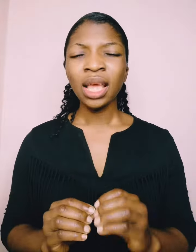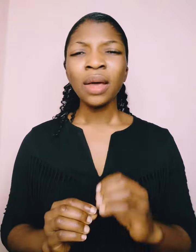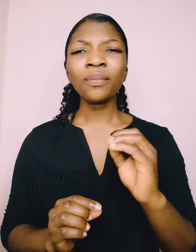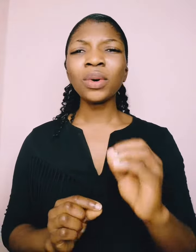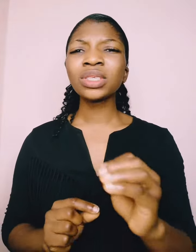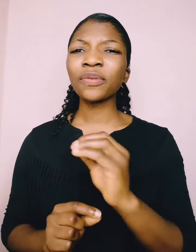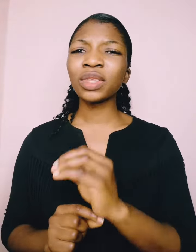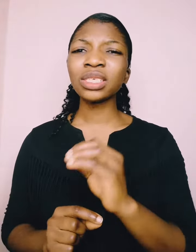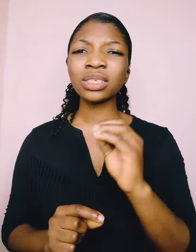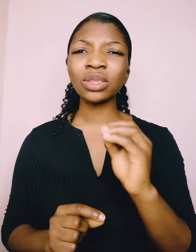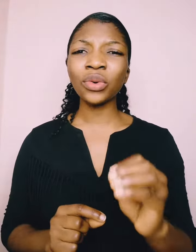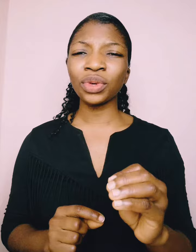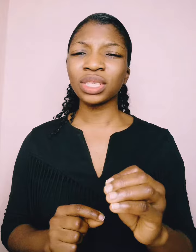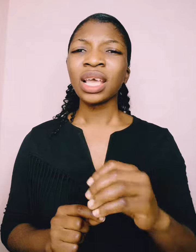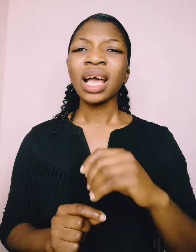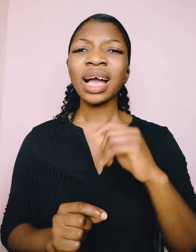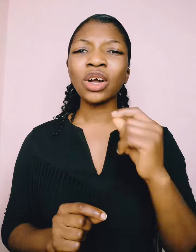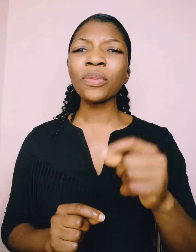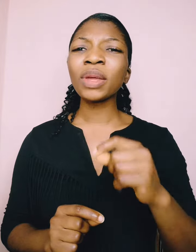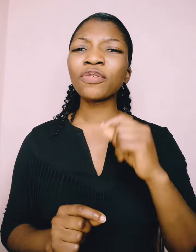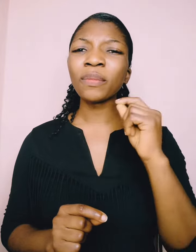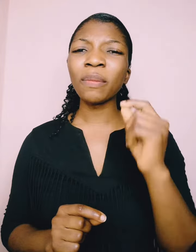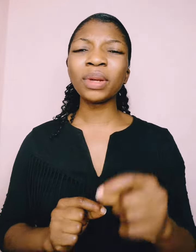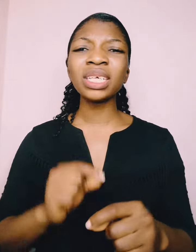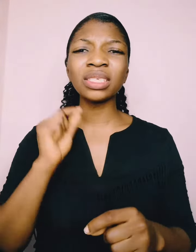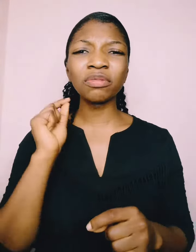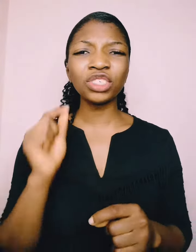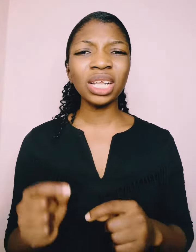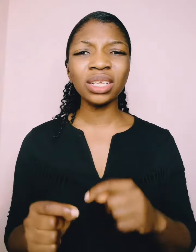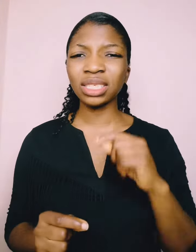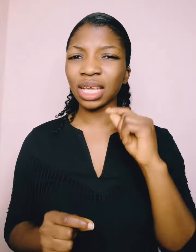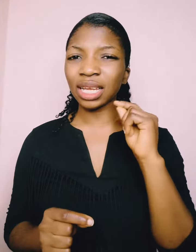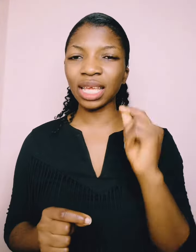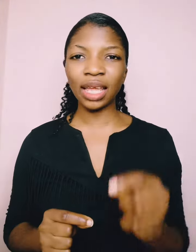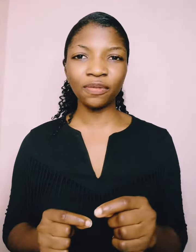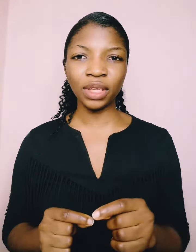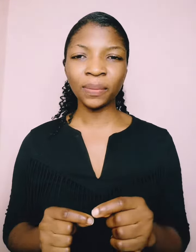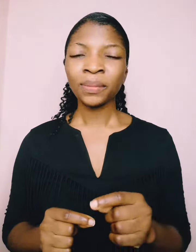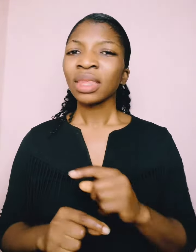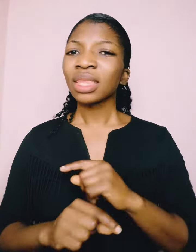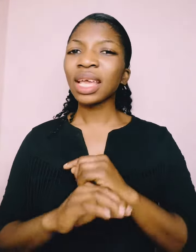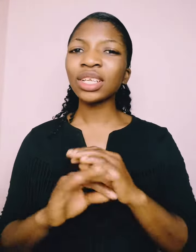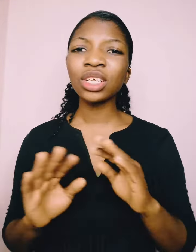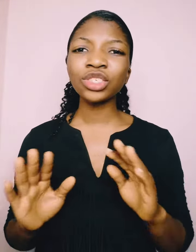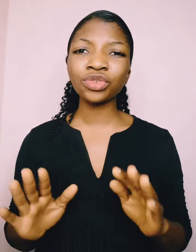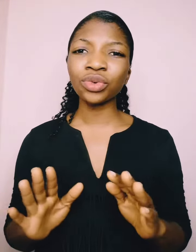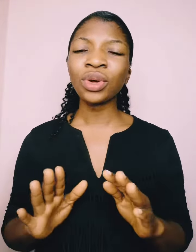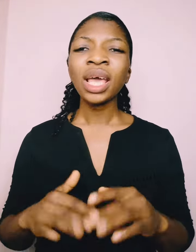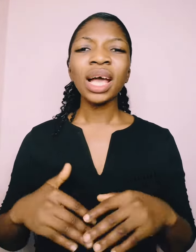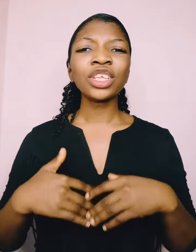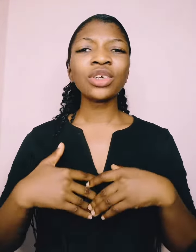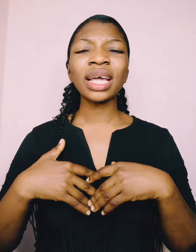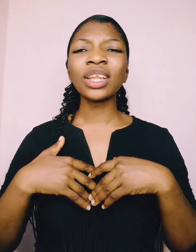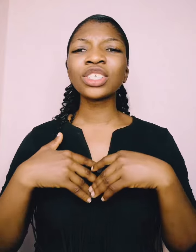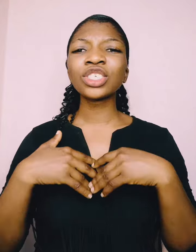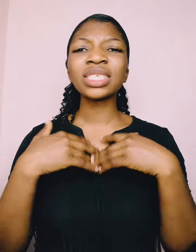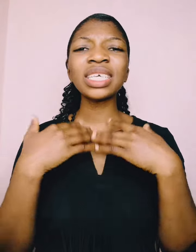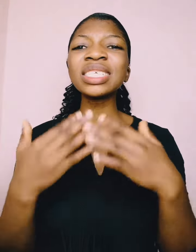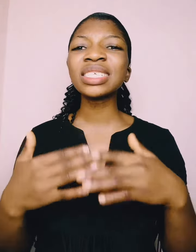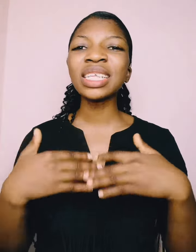Most of these stories are coming from a place of jealousy and envy. They are not true and you cannot just easily